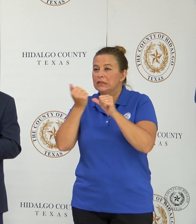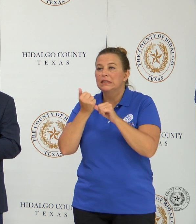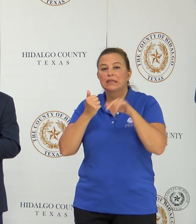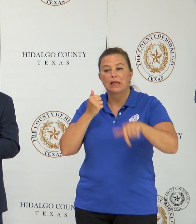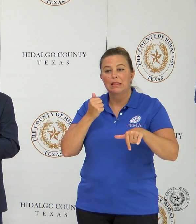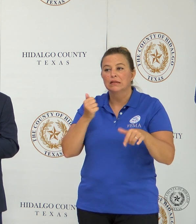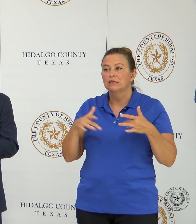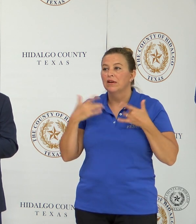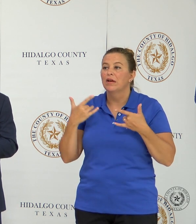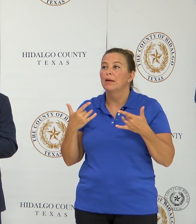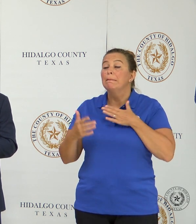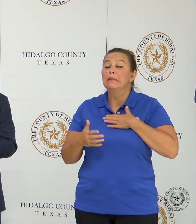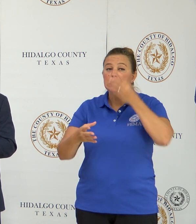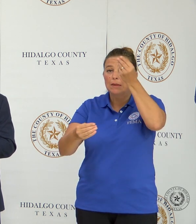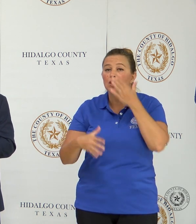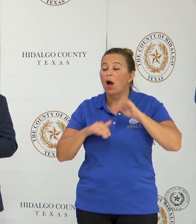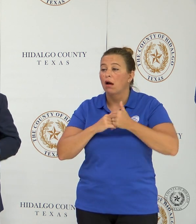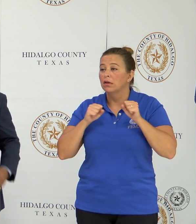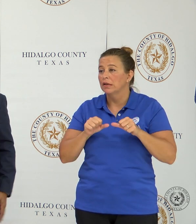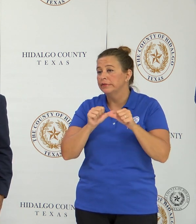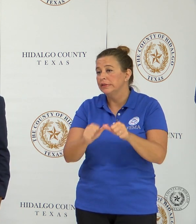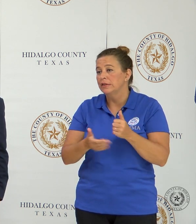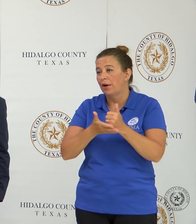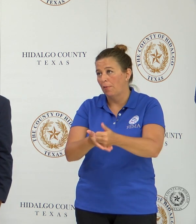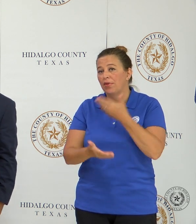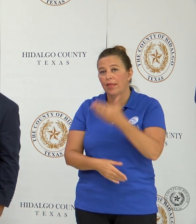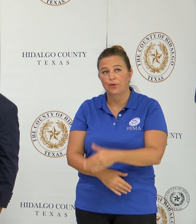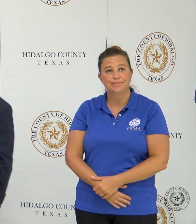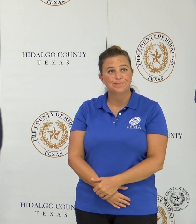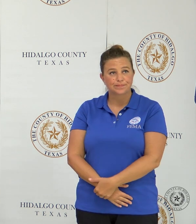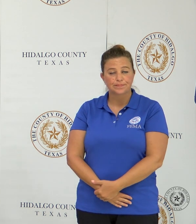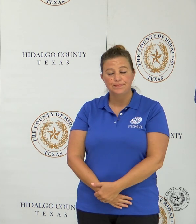represent you. Please let us know how we can continue to be of assistance to you. Thank you.